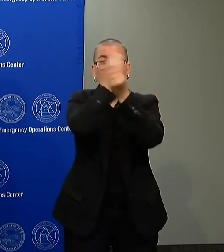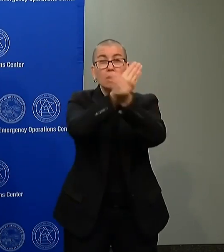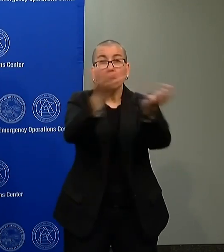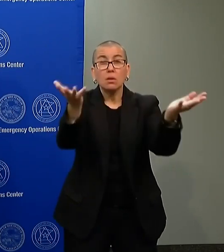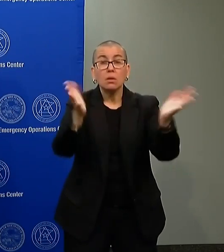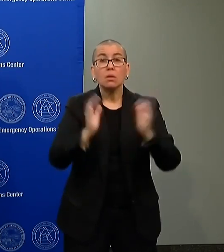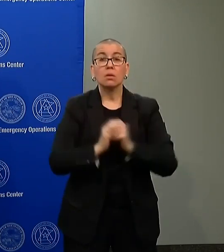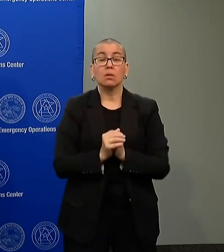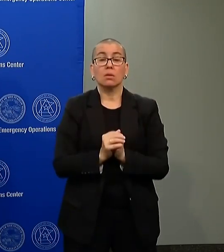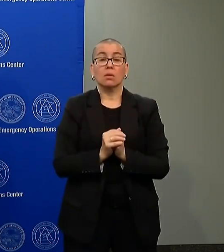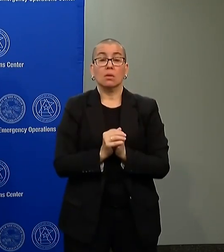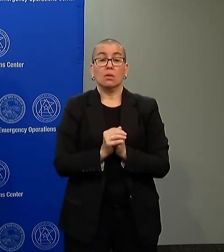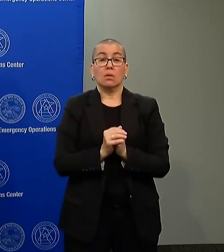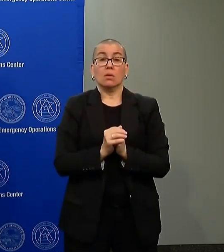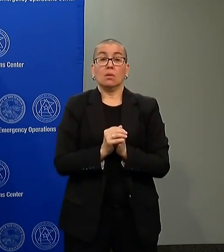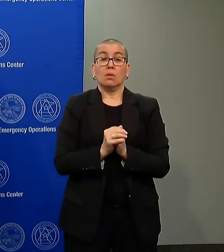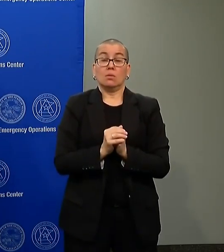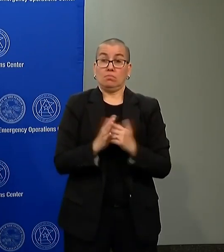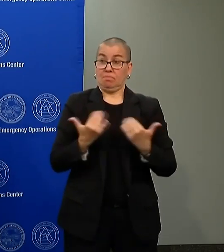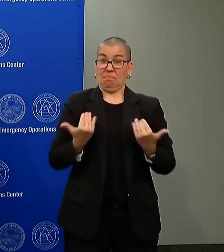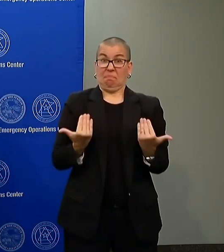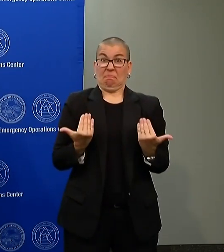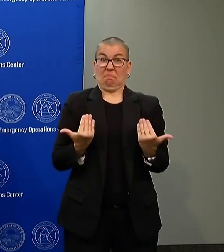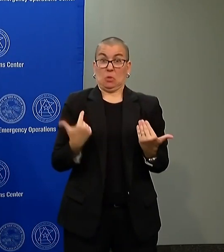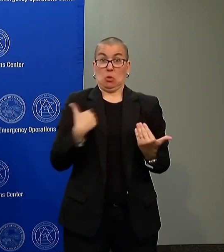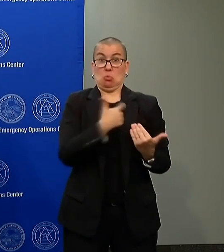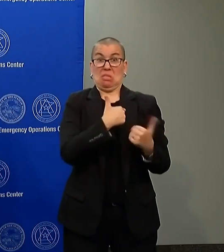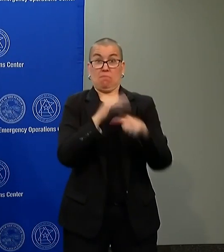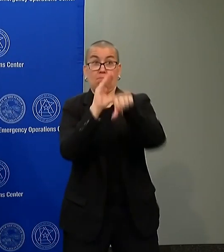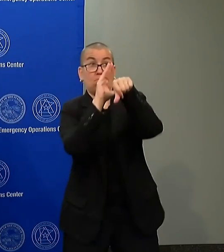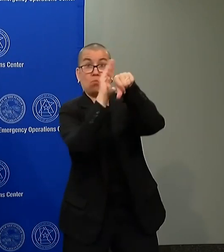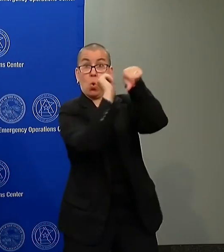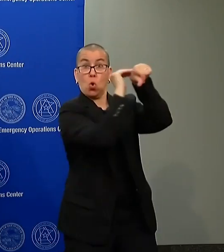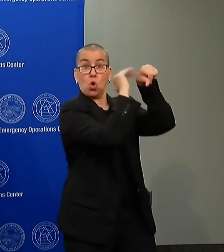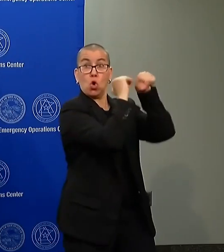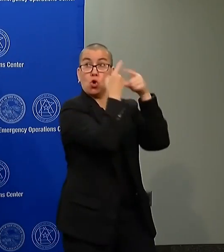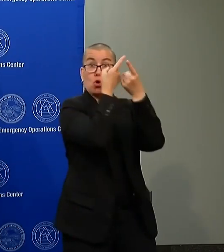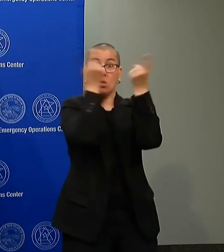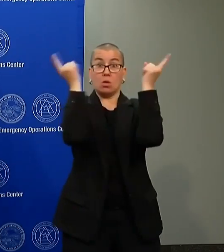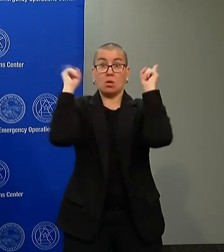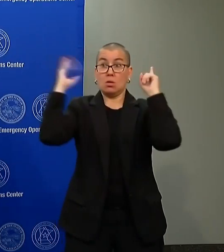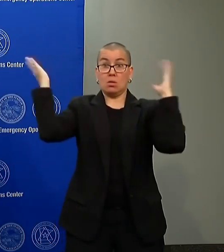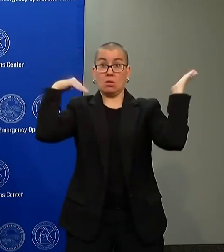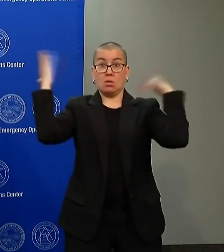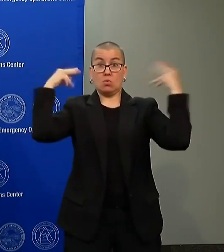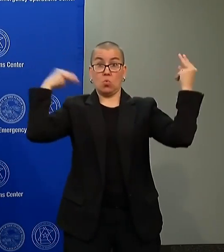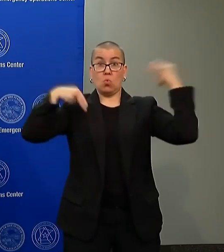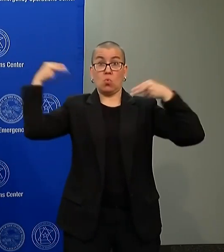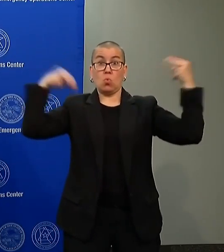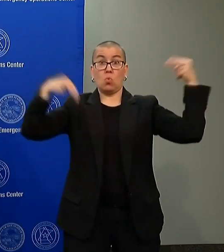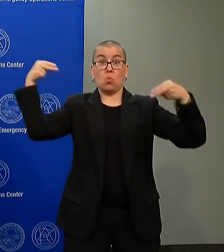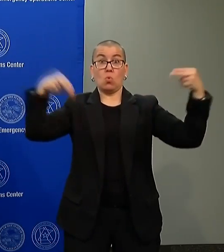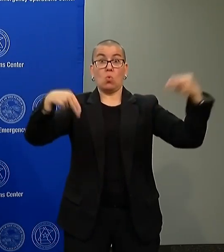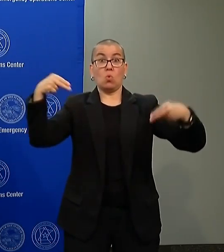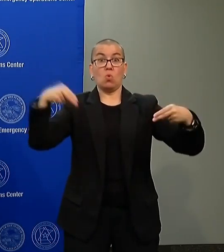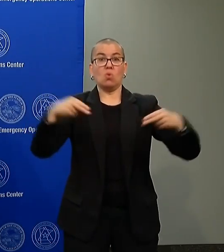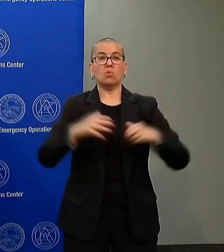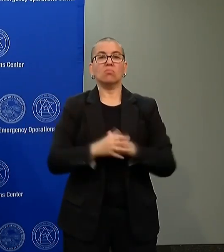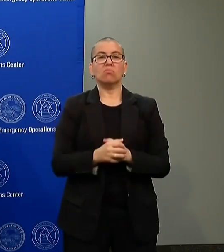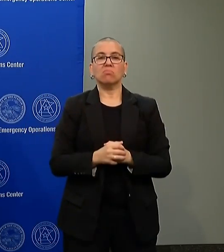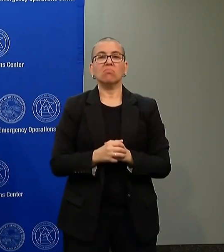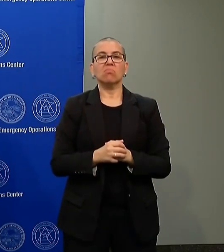and the call up of the guard and the attempt to do this is only going to make it more difficult tonight.